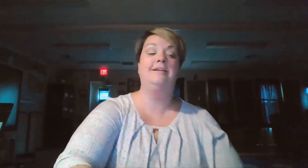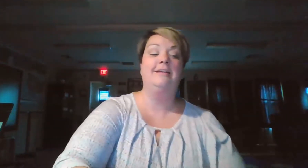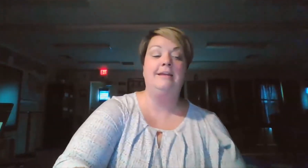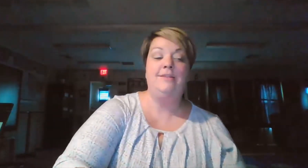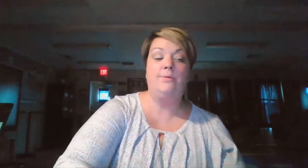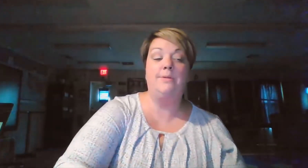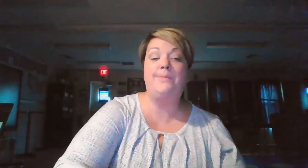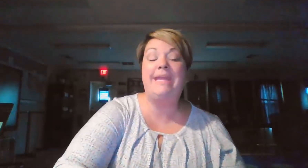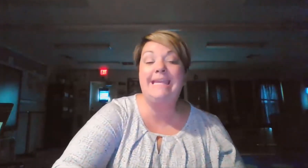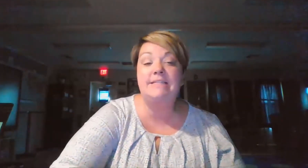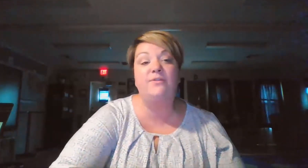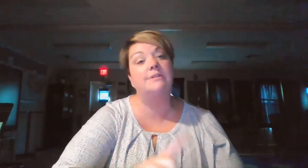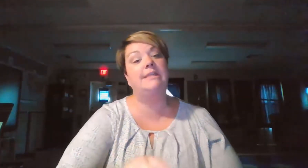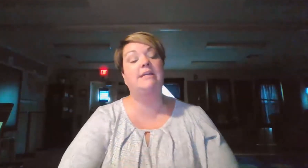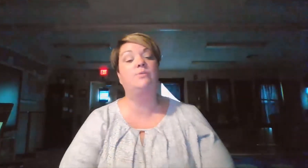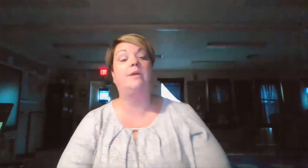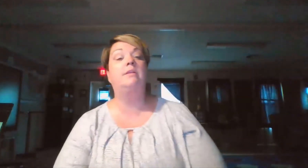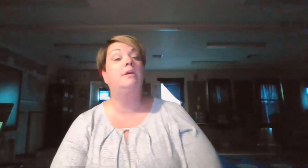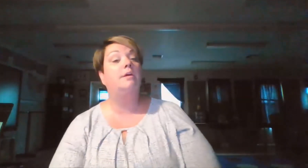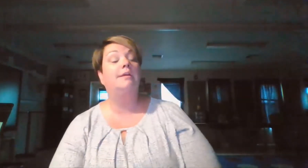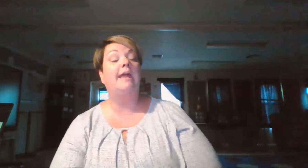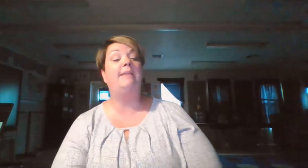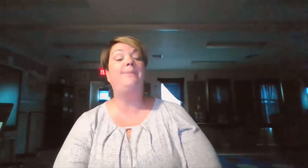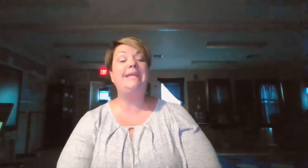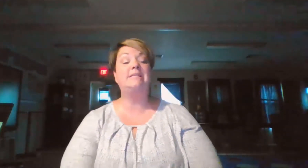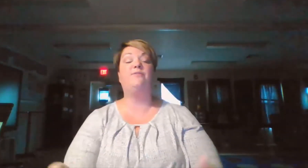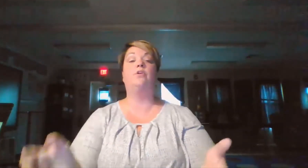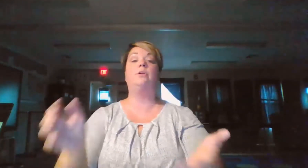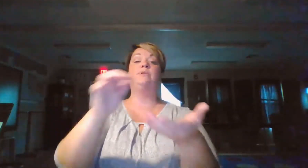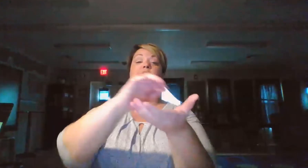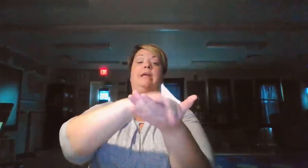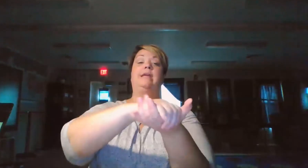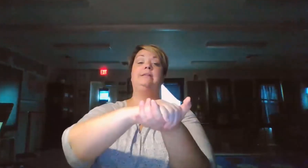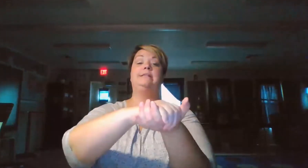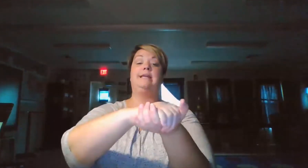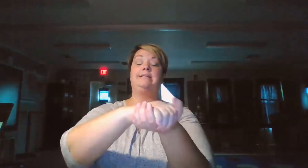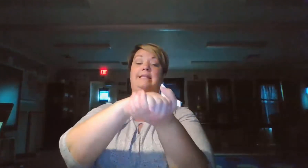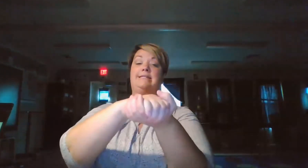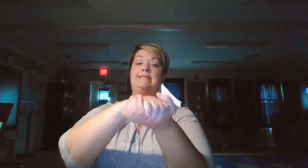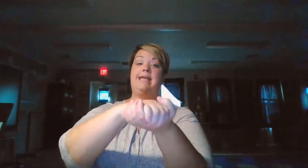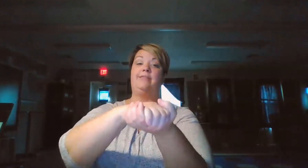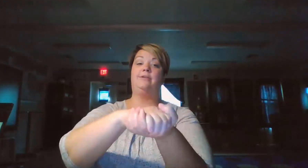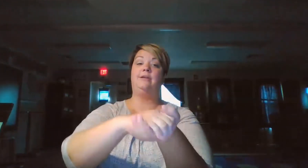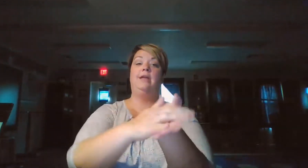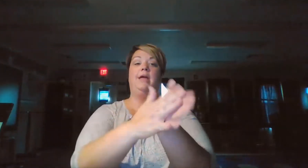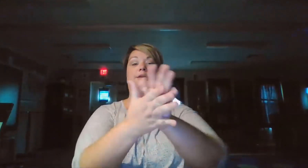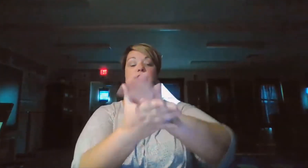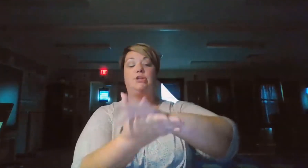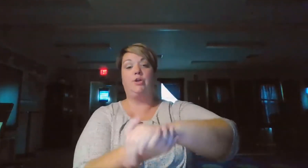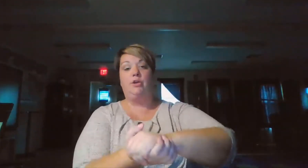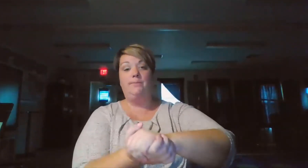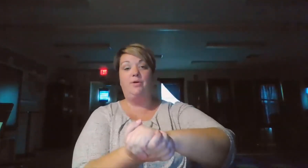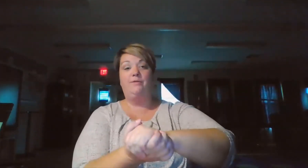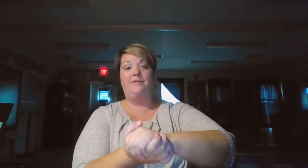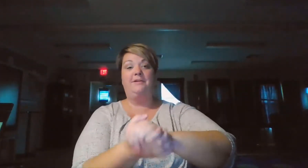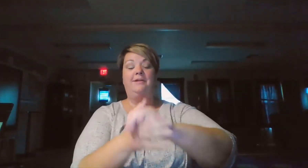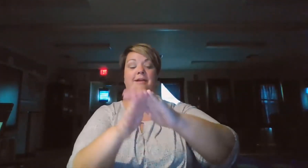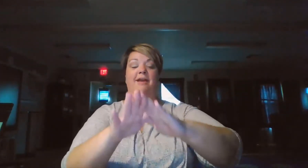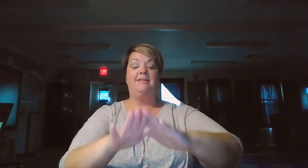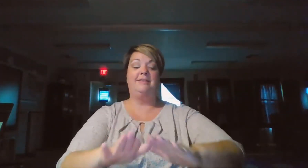The word peaceful is the next one. And peaceful. You put your hands like this together. You turn them over. And then